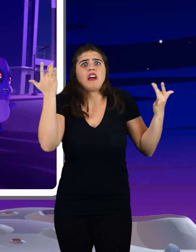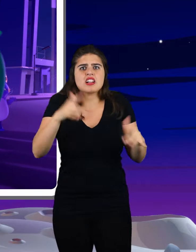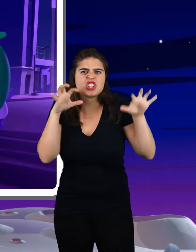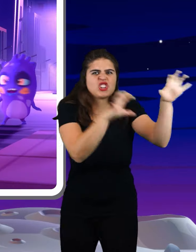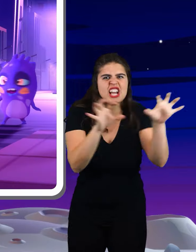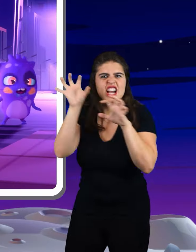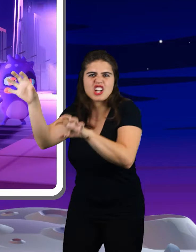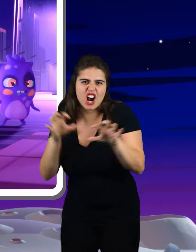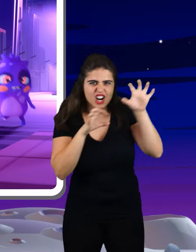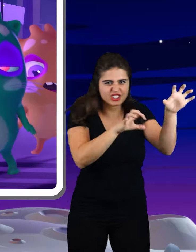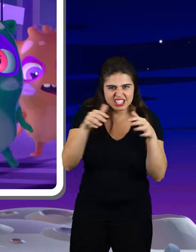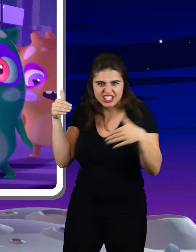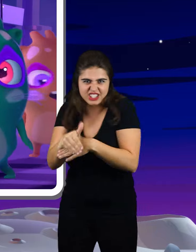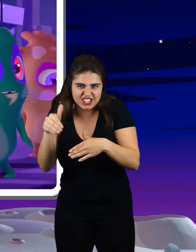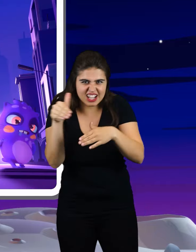a Thrailer, thriller tonight